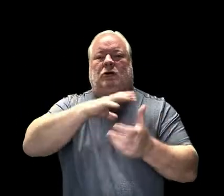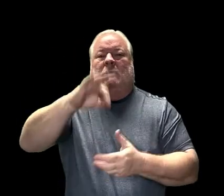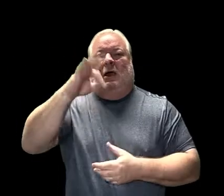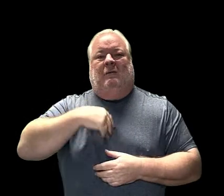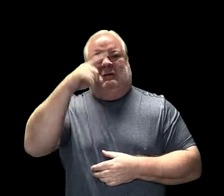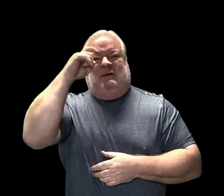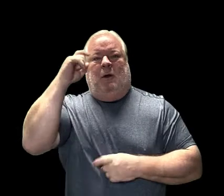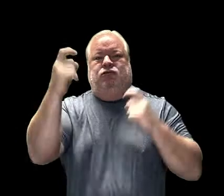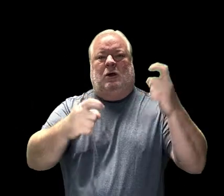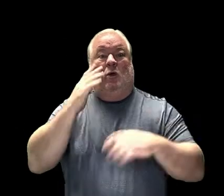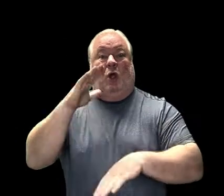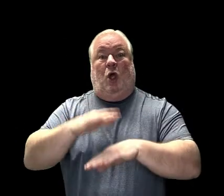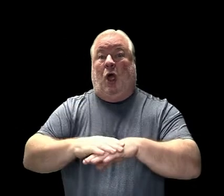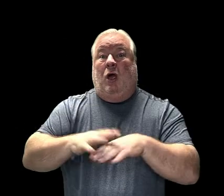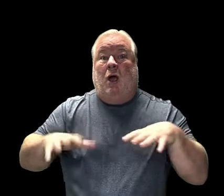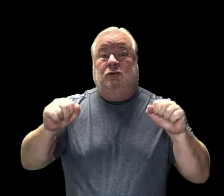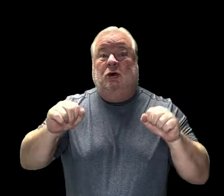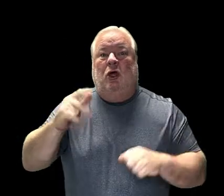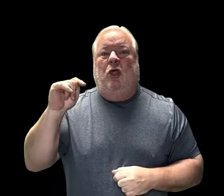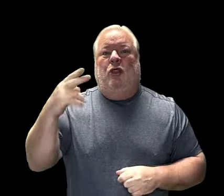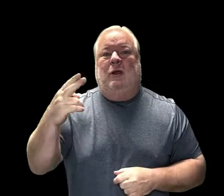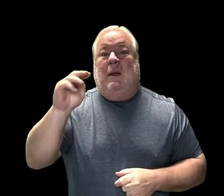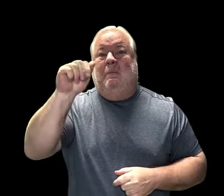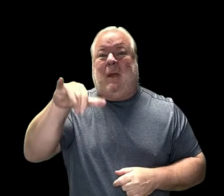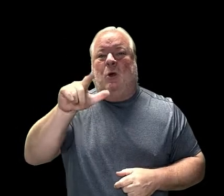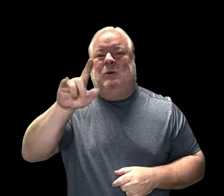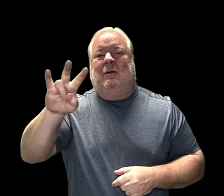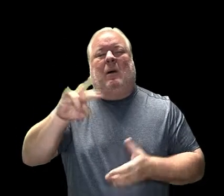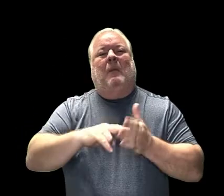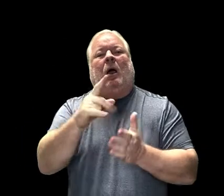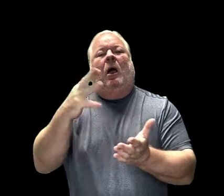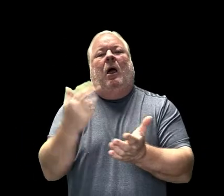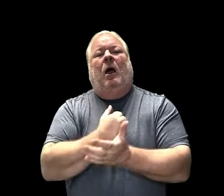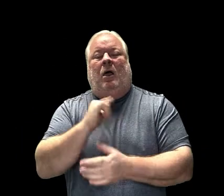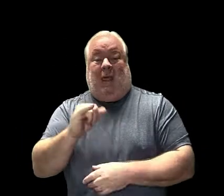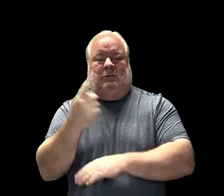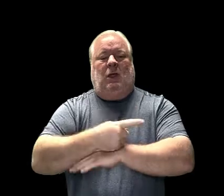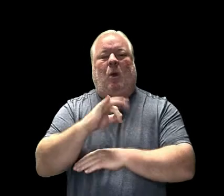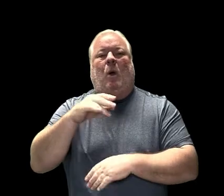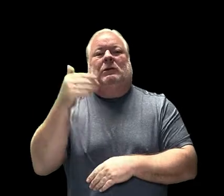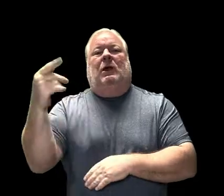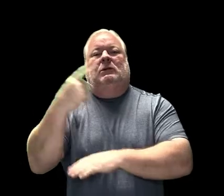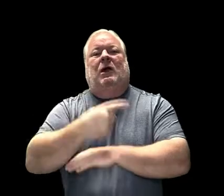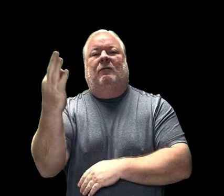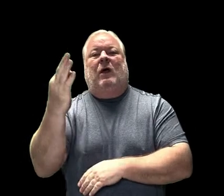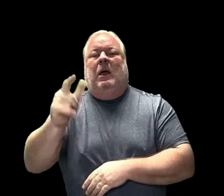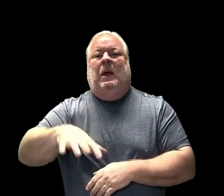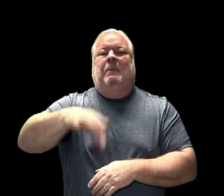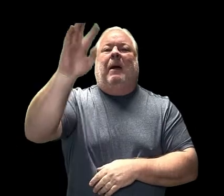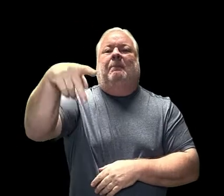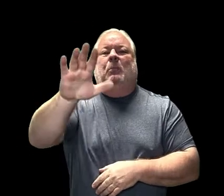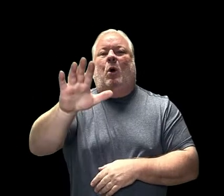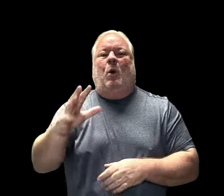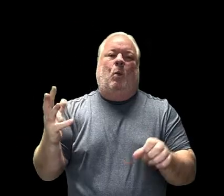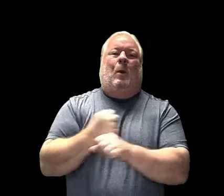so we will be doing that raffle on Thursday, May 27th to give you a day to pick up your prize